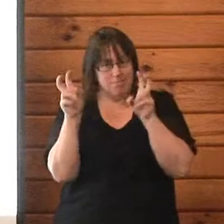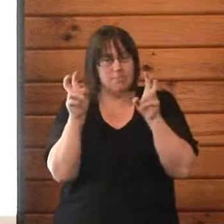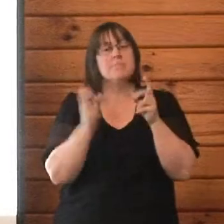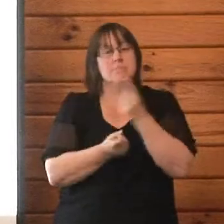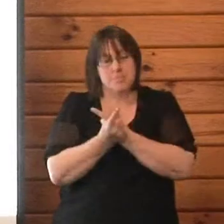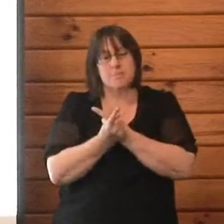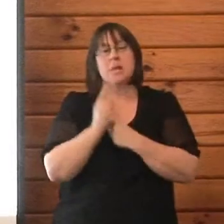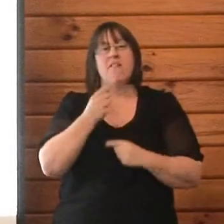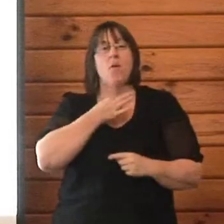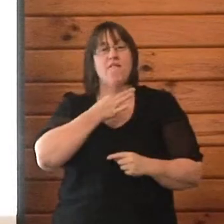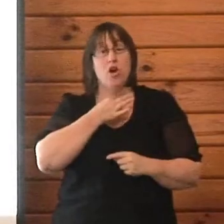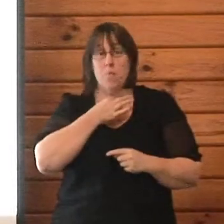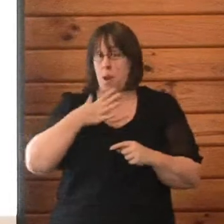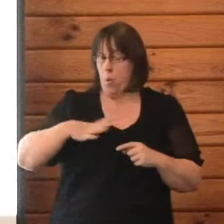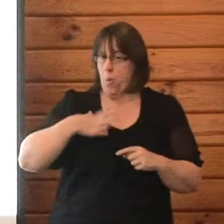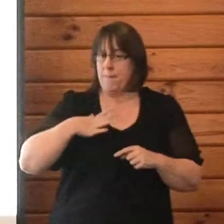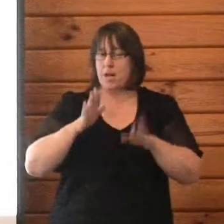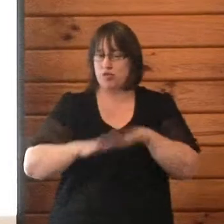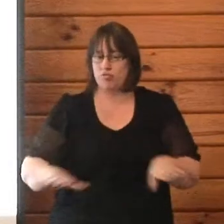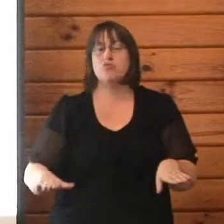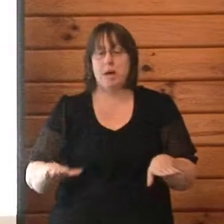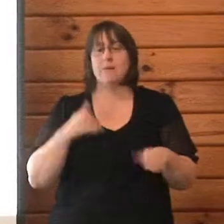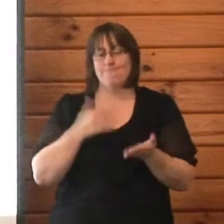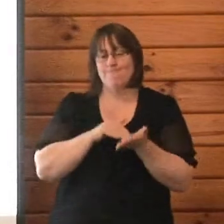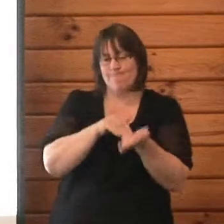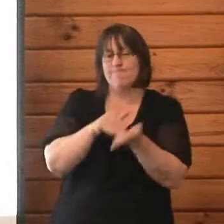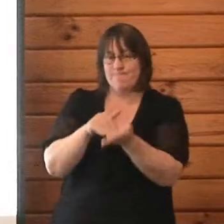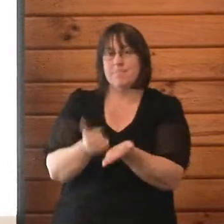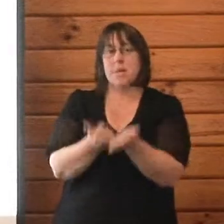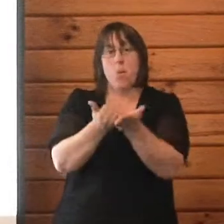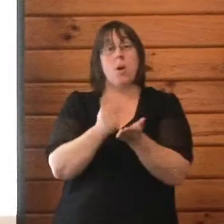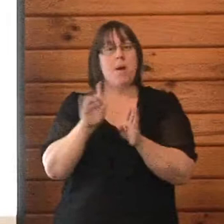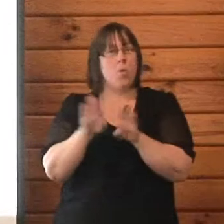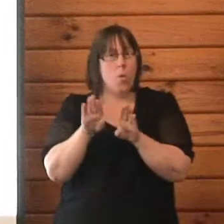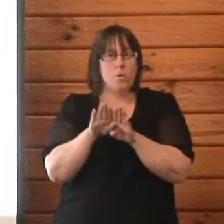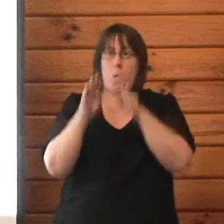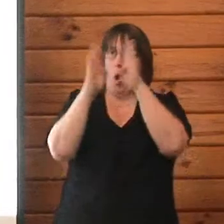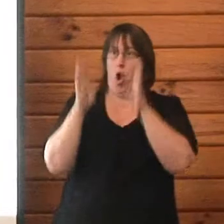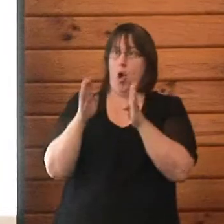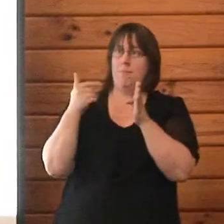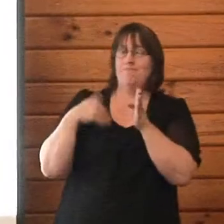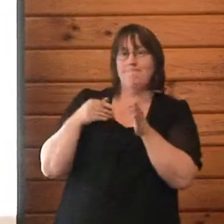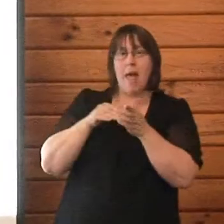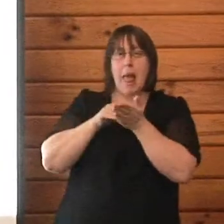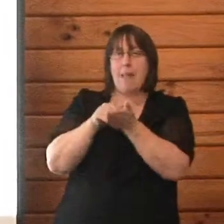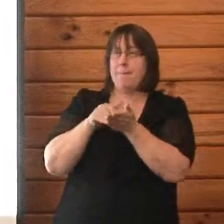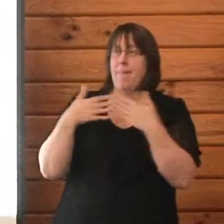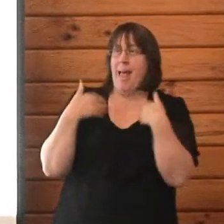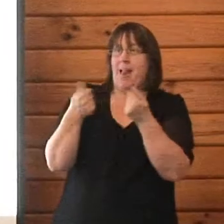children and looking at healthy home repairs. We're supporting various community groups to lead their recovery